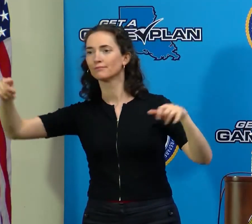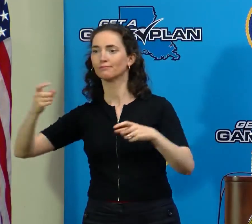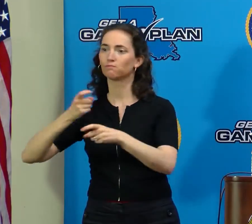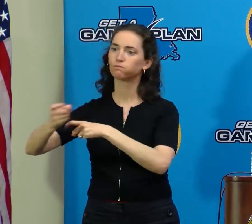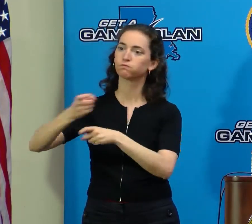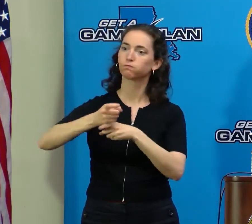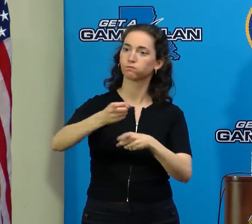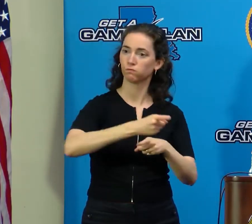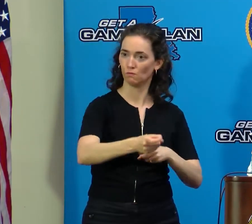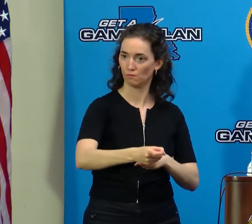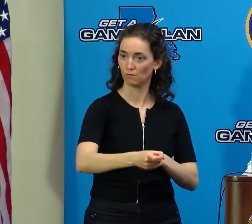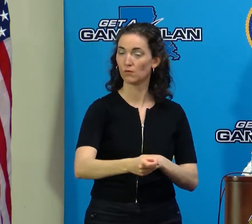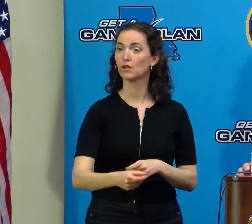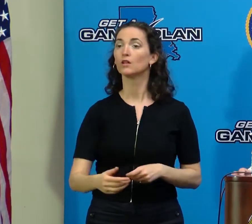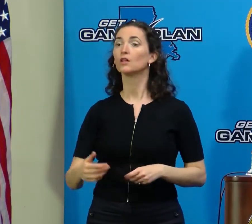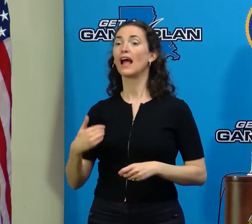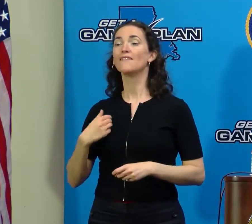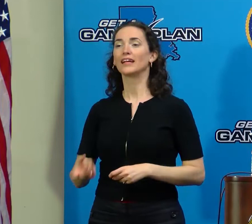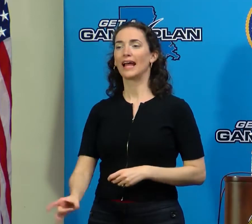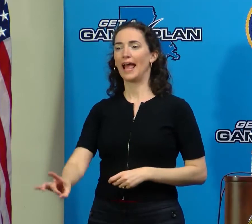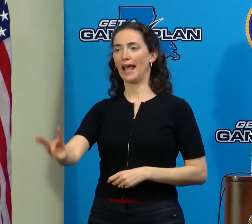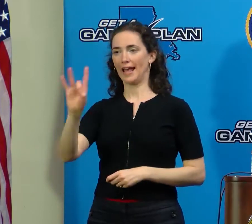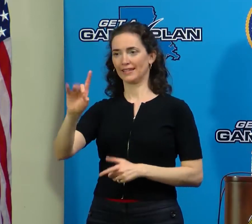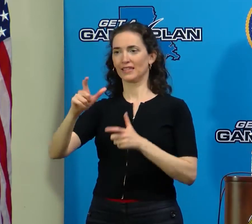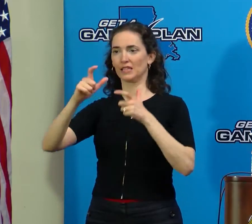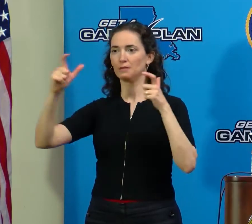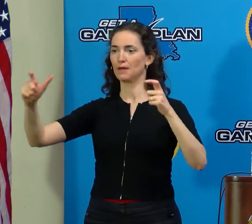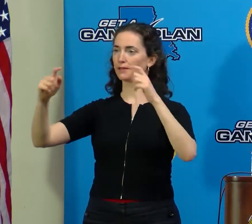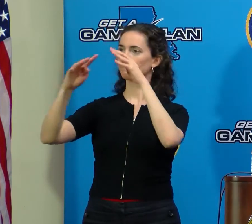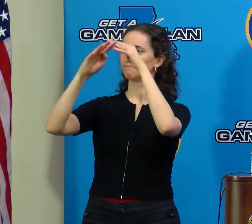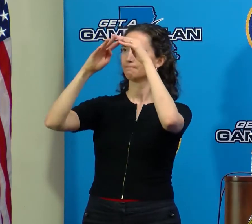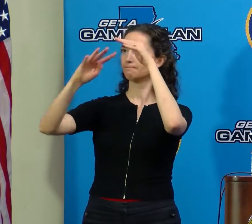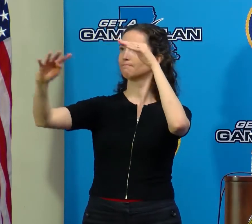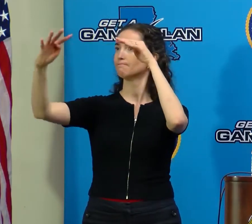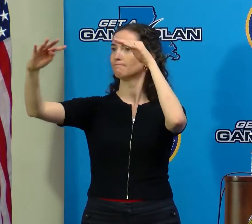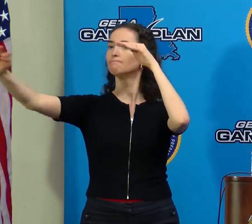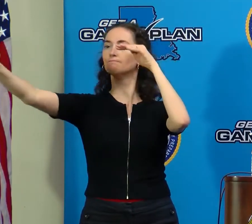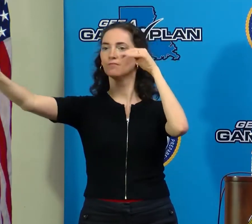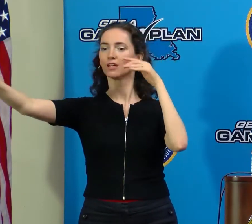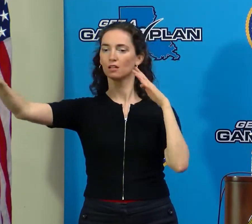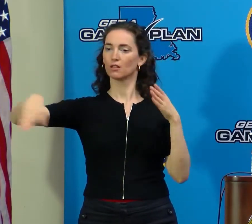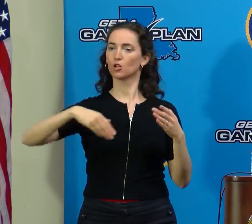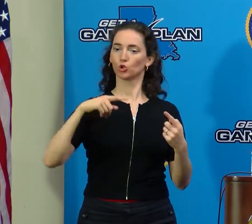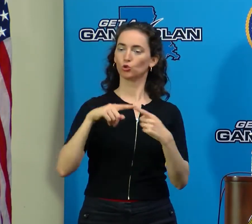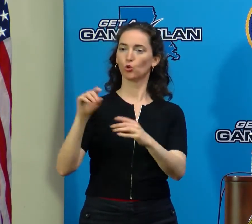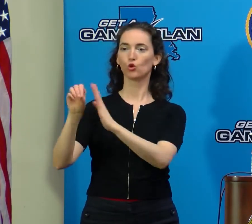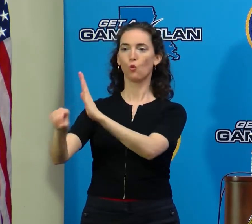there are eight transmissions lines that feed the New Orleans area. All of them failed.